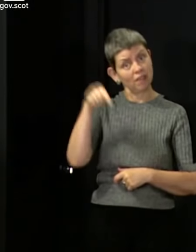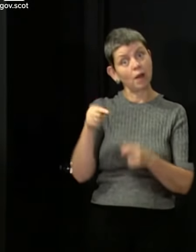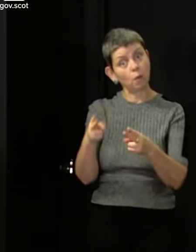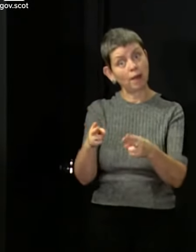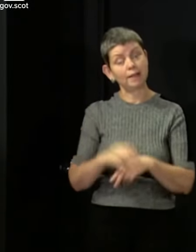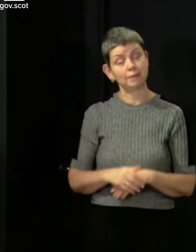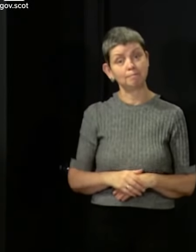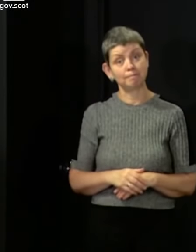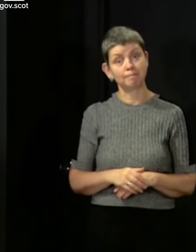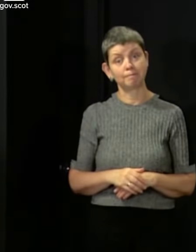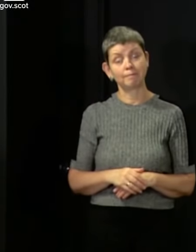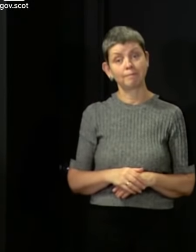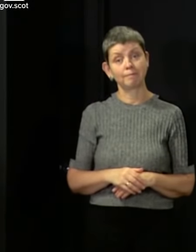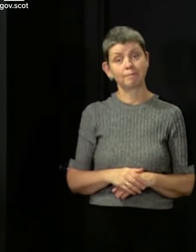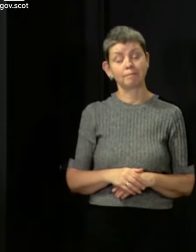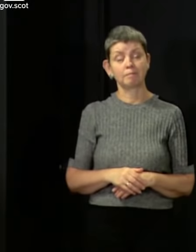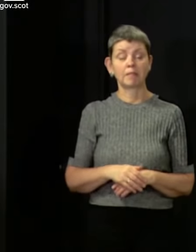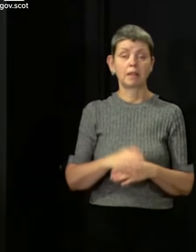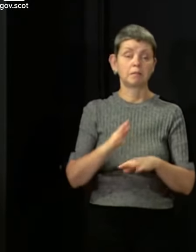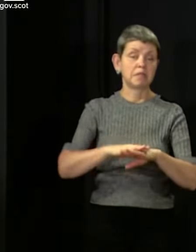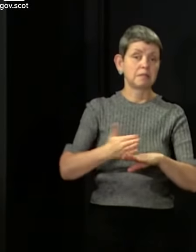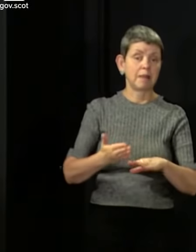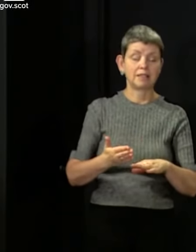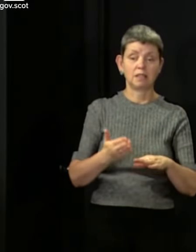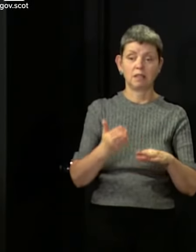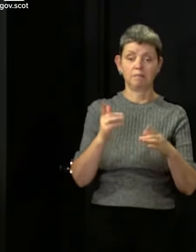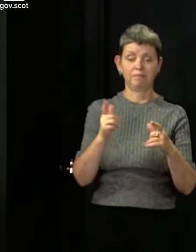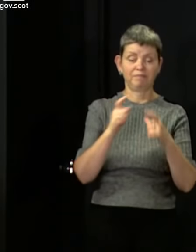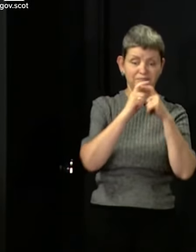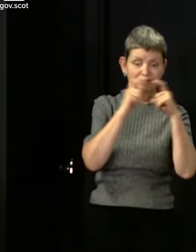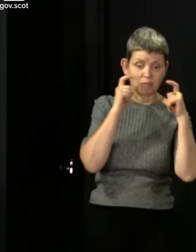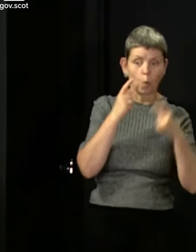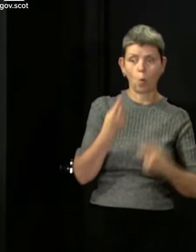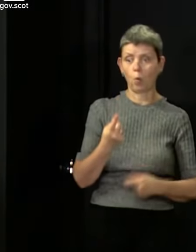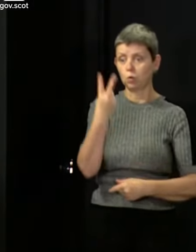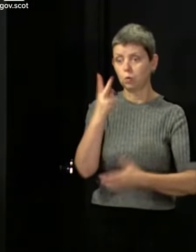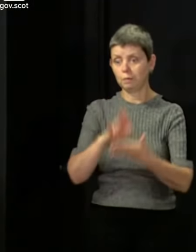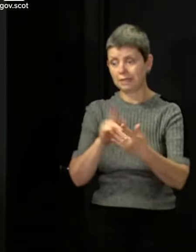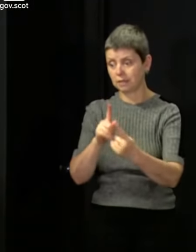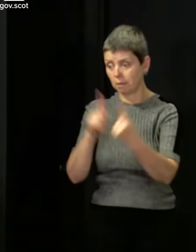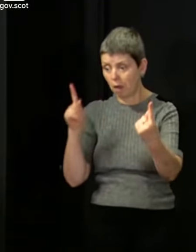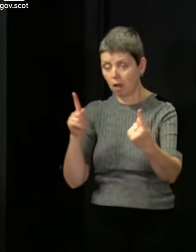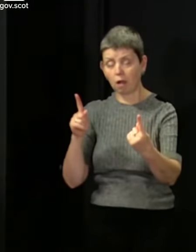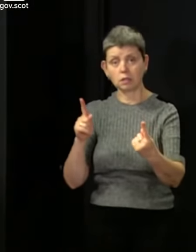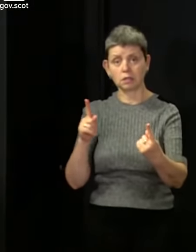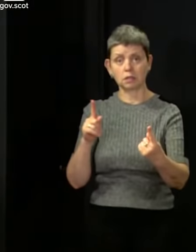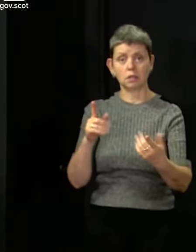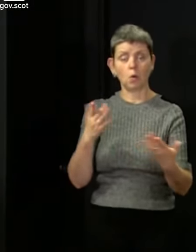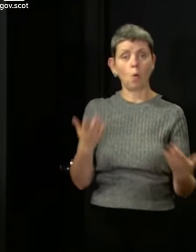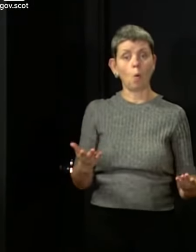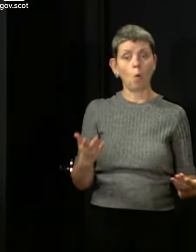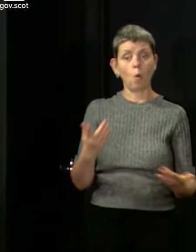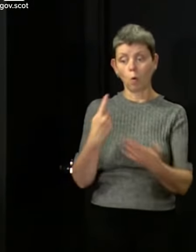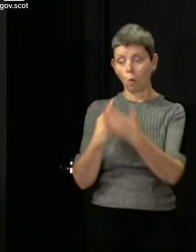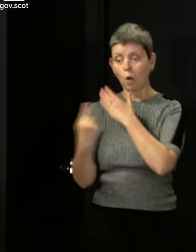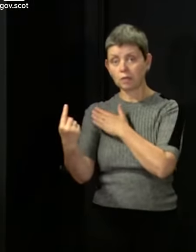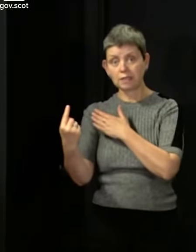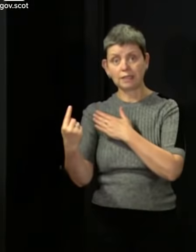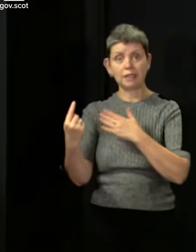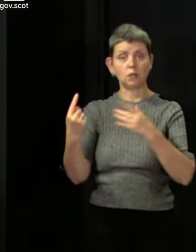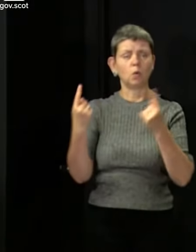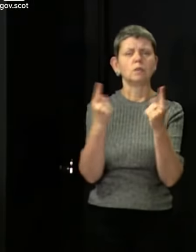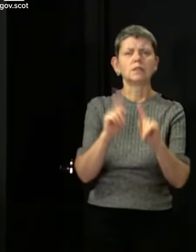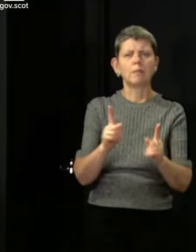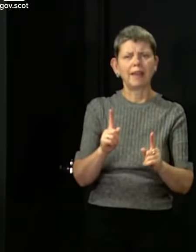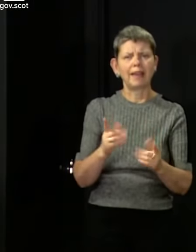don't, whether it's over face coverings or because they're asking you to physically distance or, you know, quarantine things that you pick up in a shop,